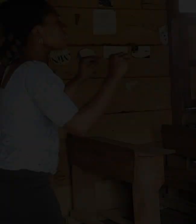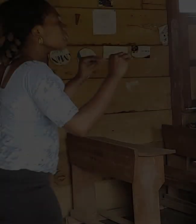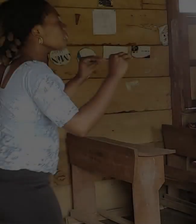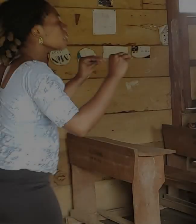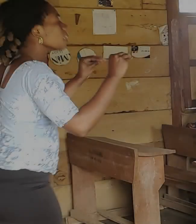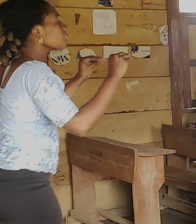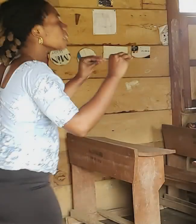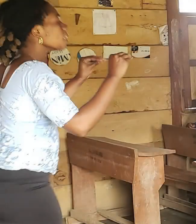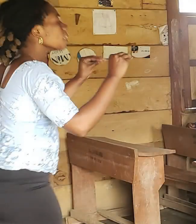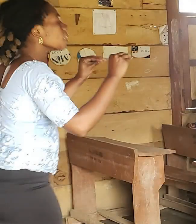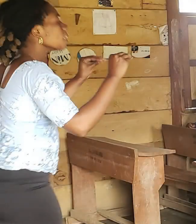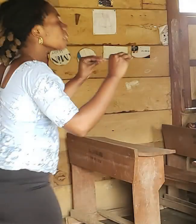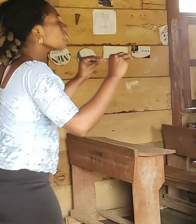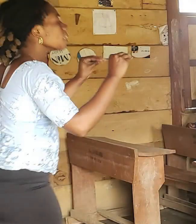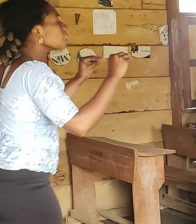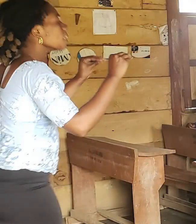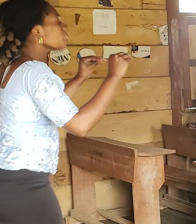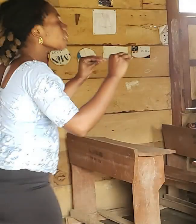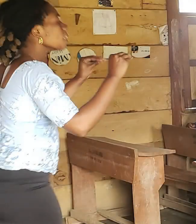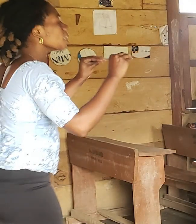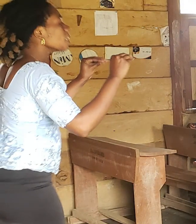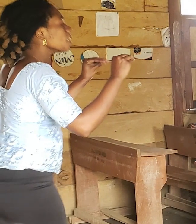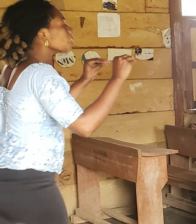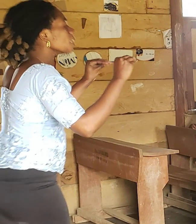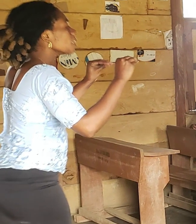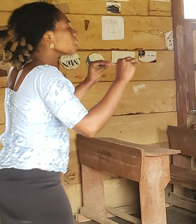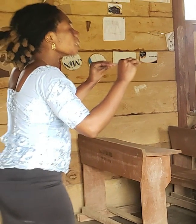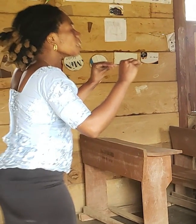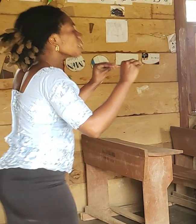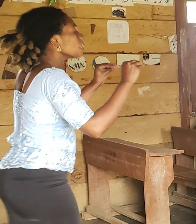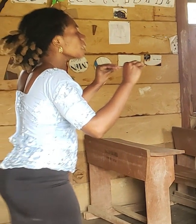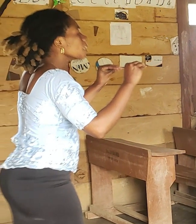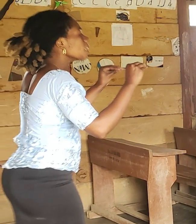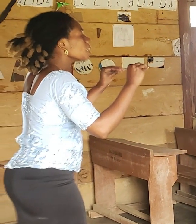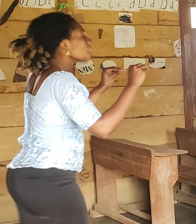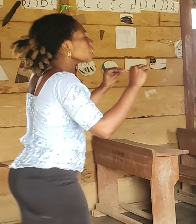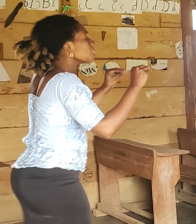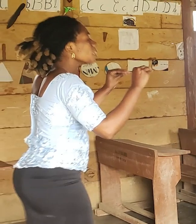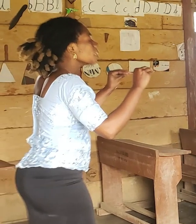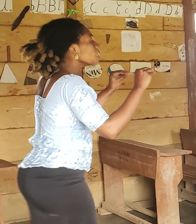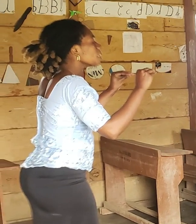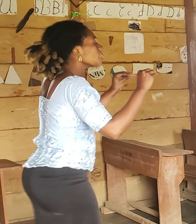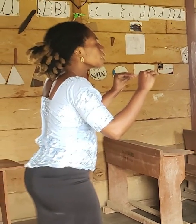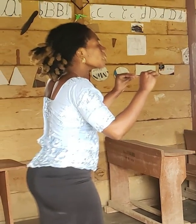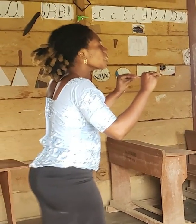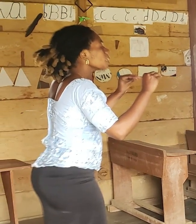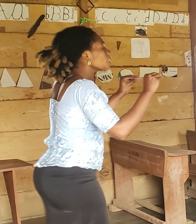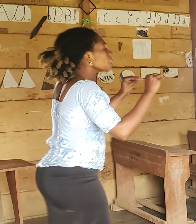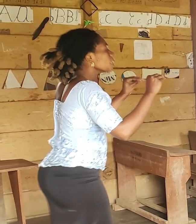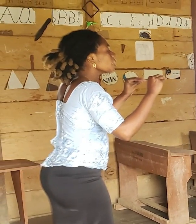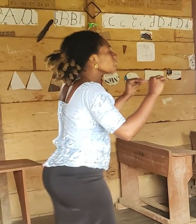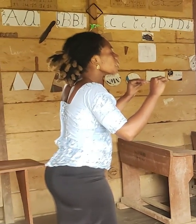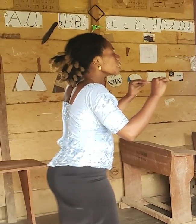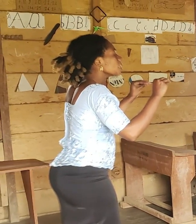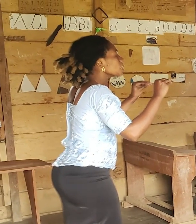DMI currently has operations in over 20 countries. We have 10 schools educating over 700 deaf.